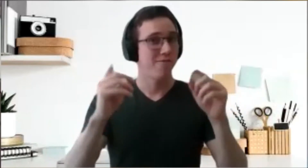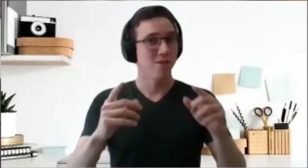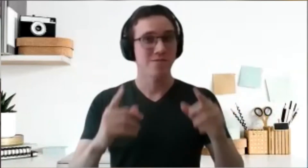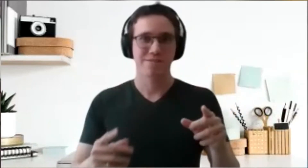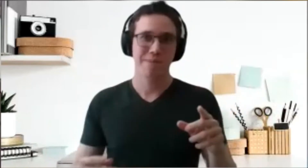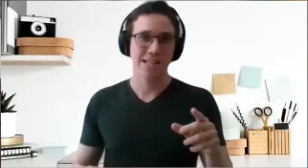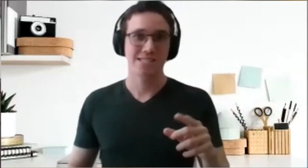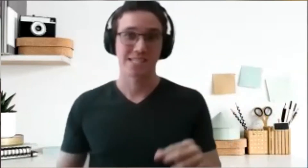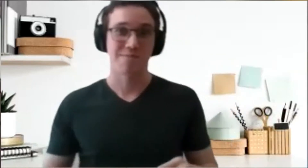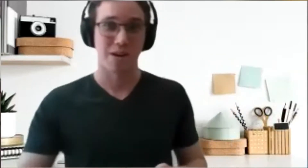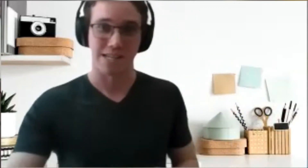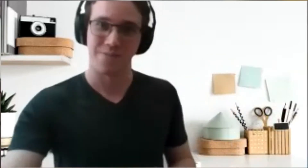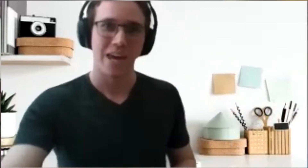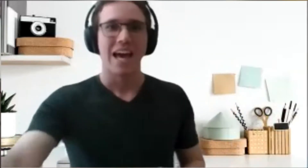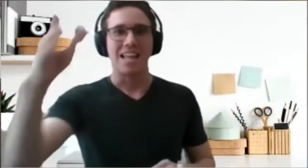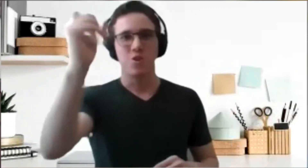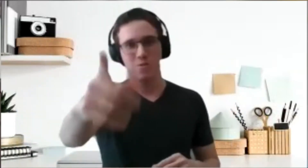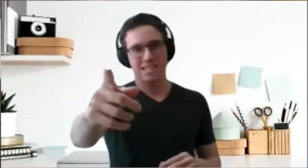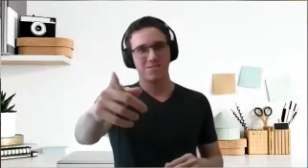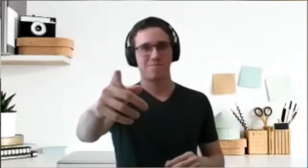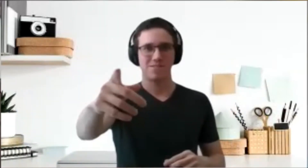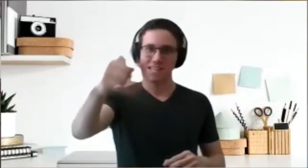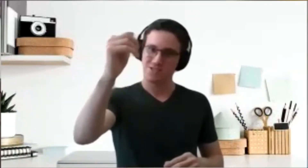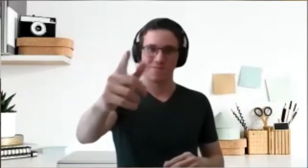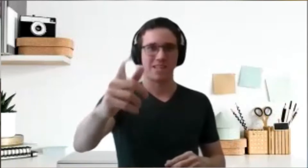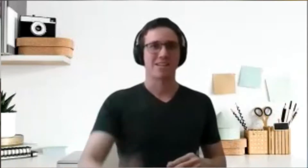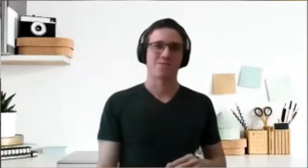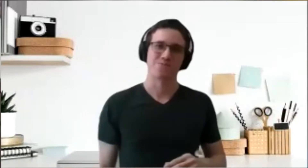volunteering balance is important and no one tells about that so I'm telling you.